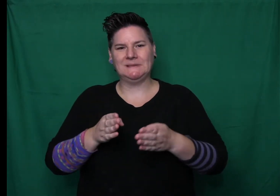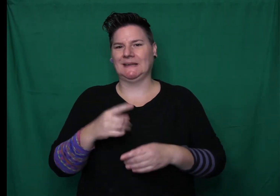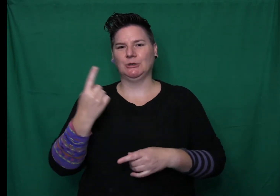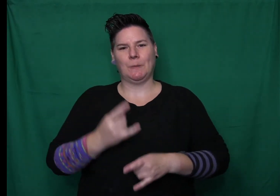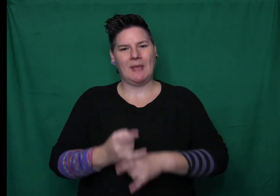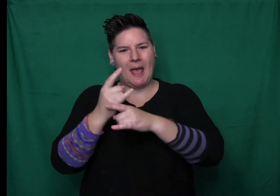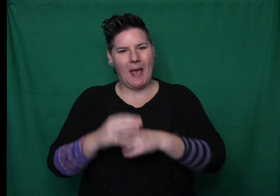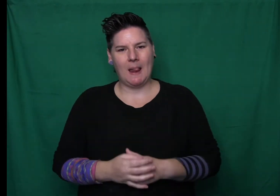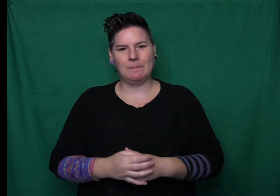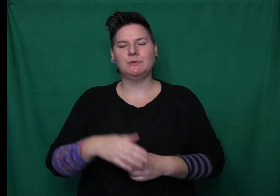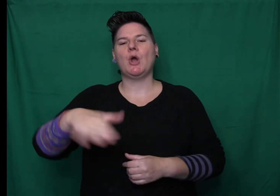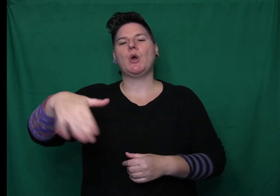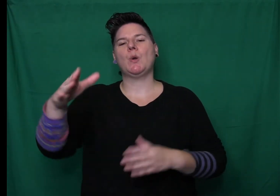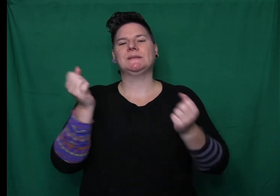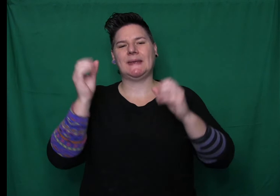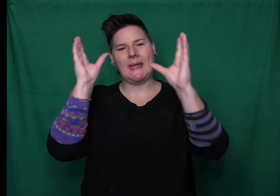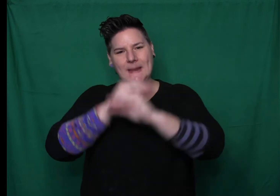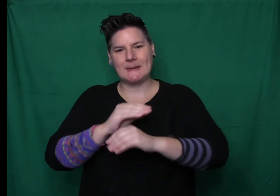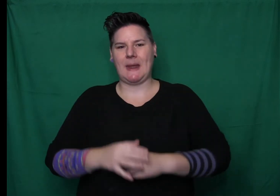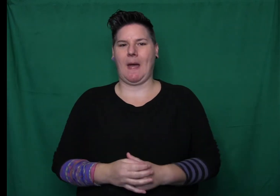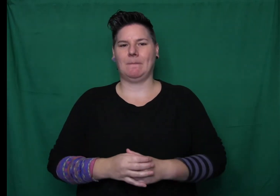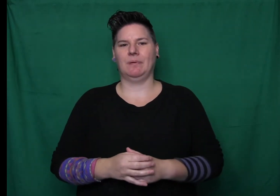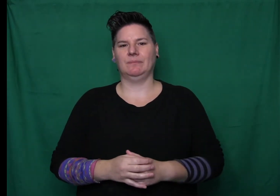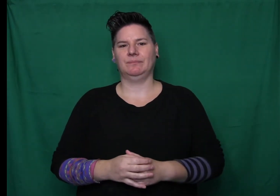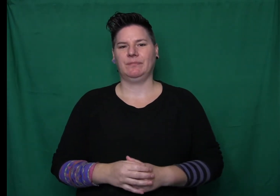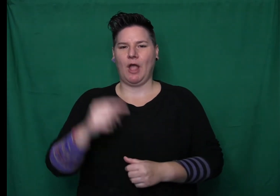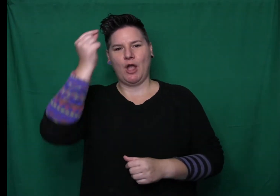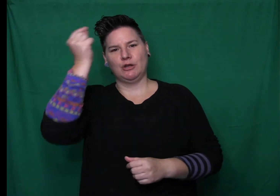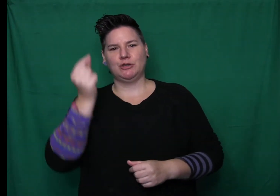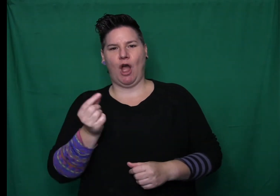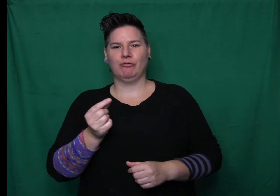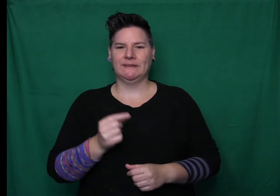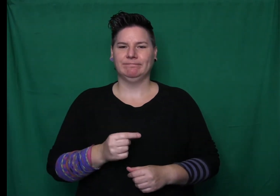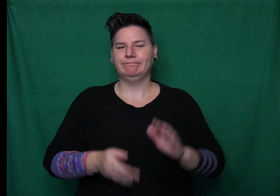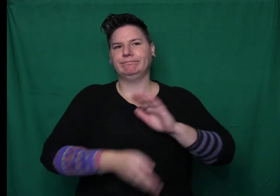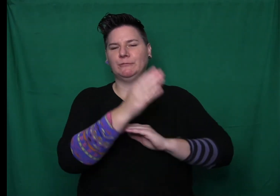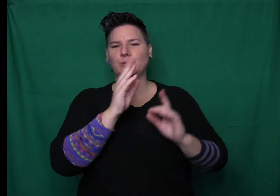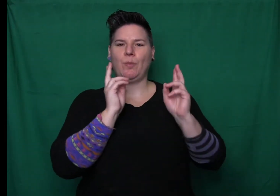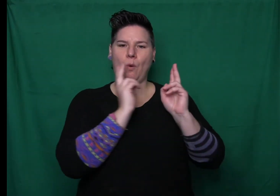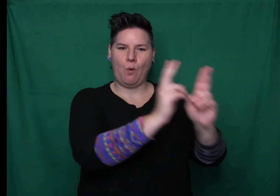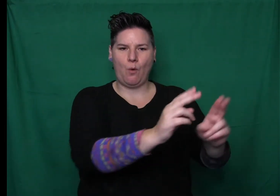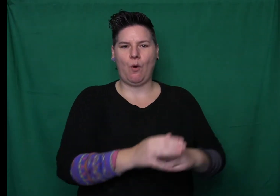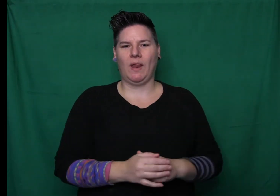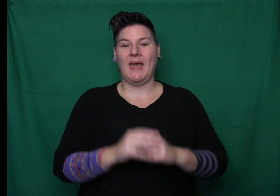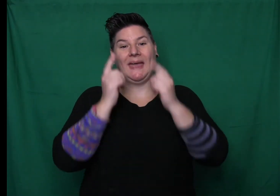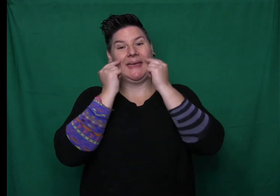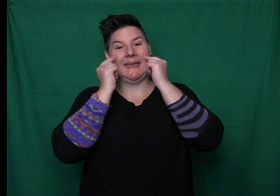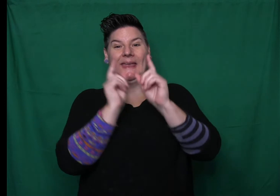Dorry went out into the hall and Gink went with her. I don't want to take a nap, said Dorry. Dorry,